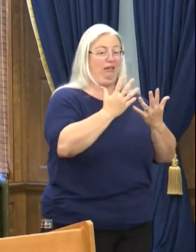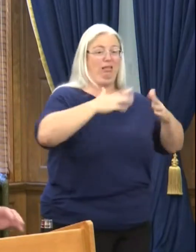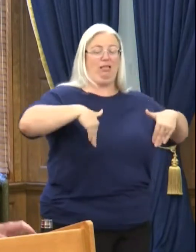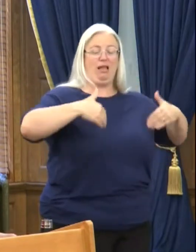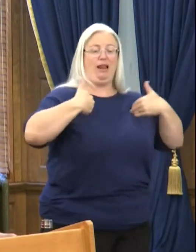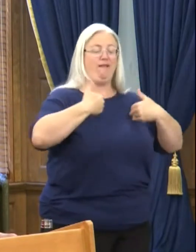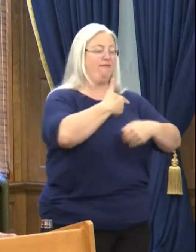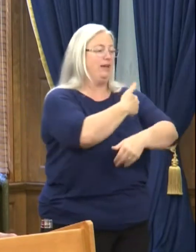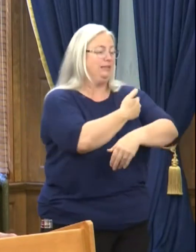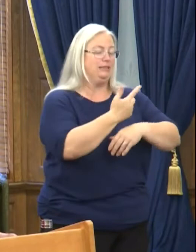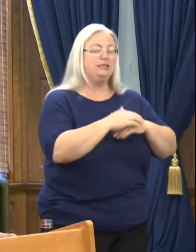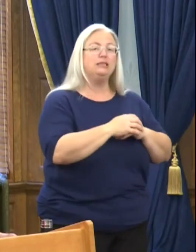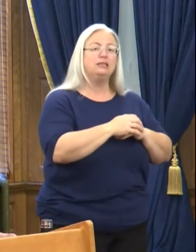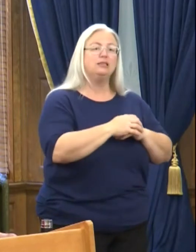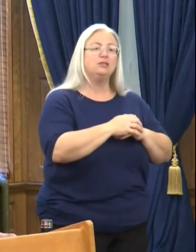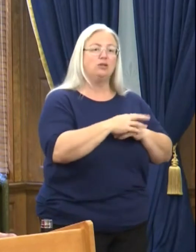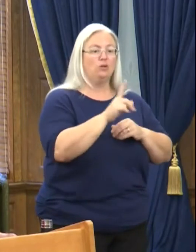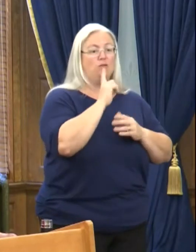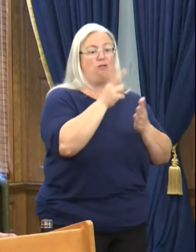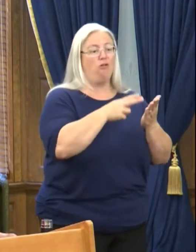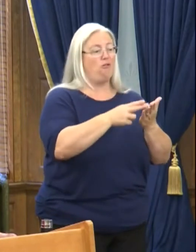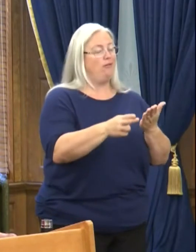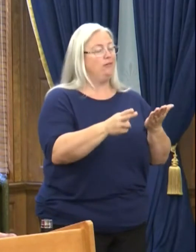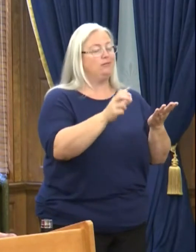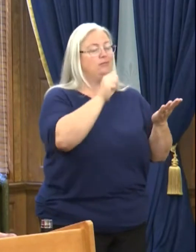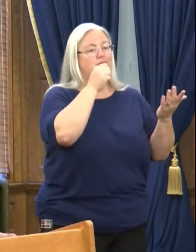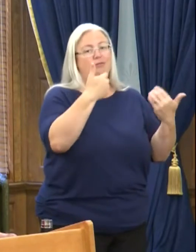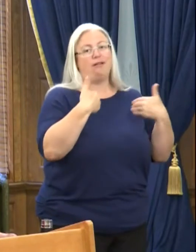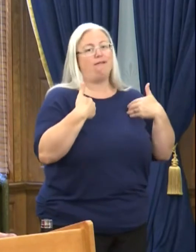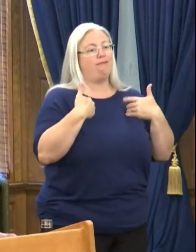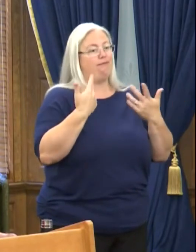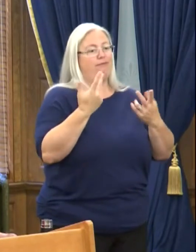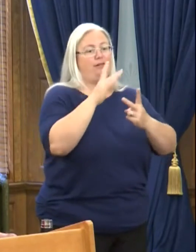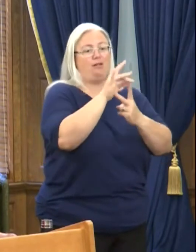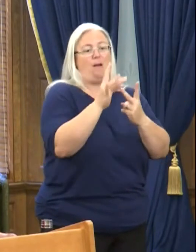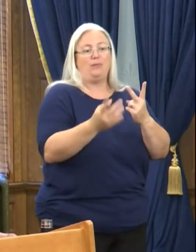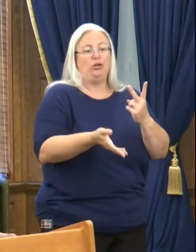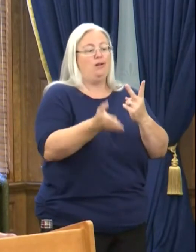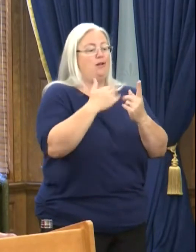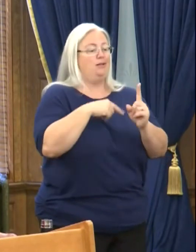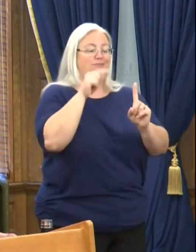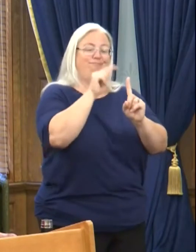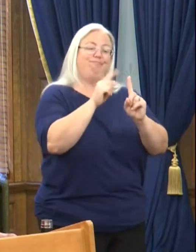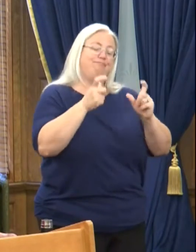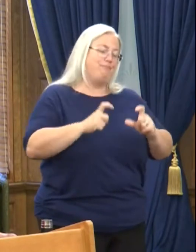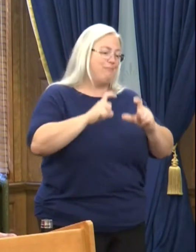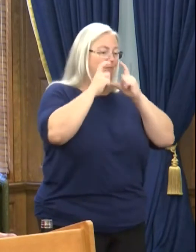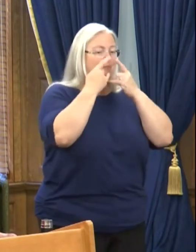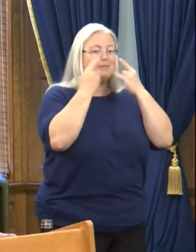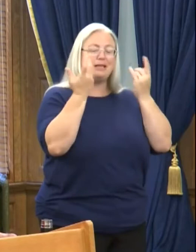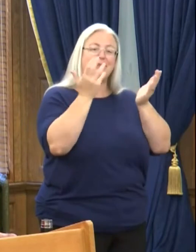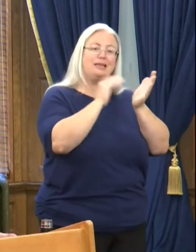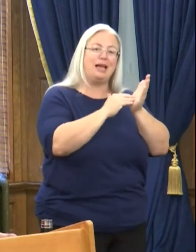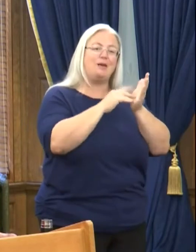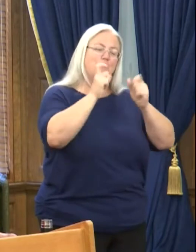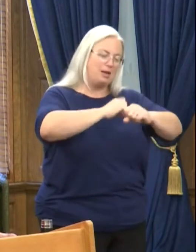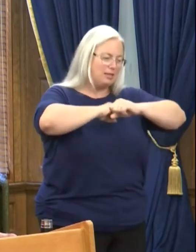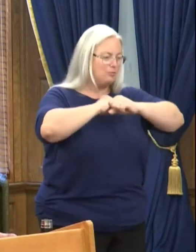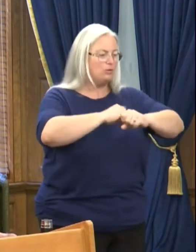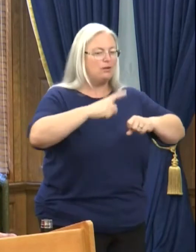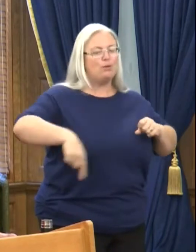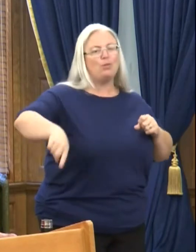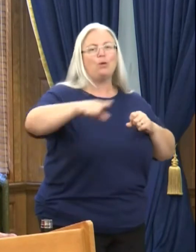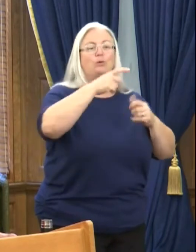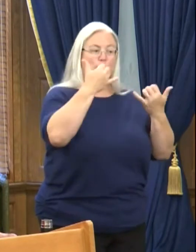So we just really don't have an option but to do that because we need to protect. Even those who are